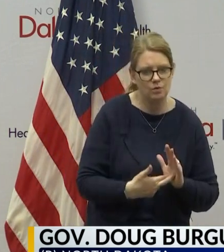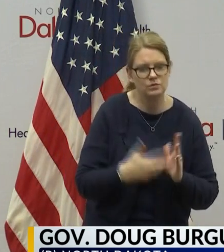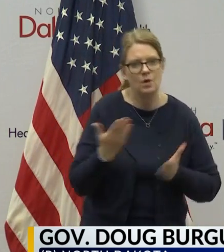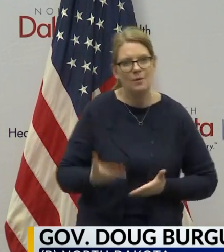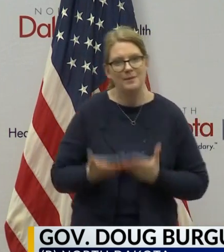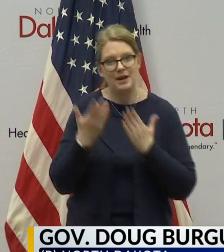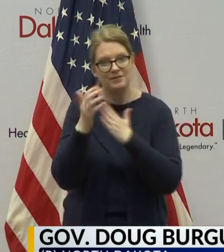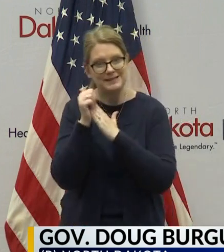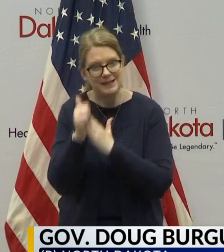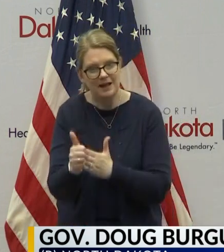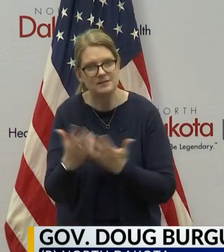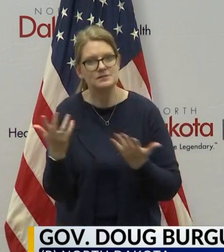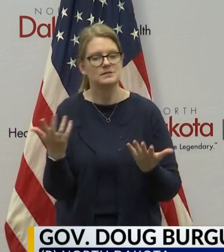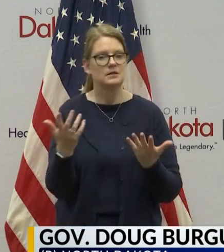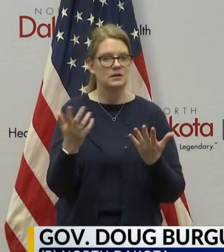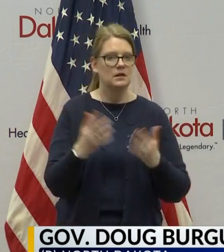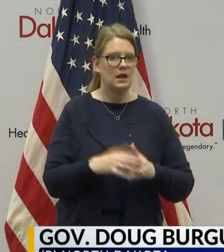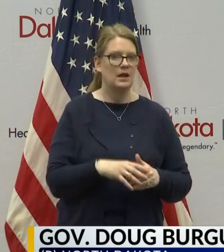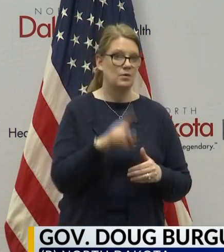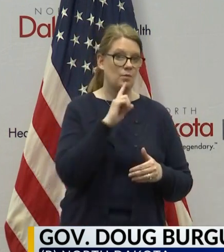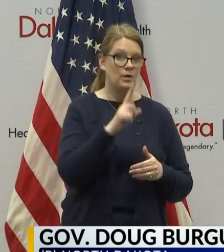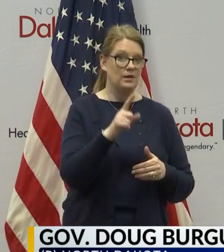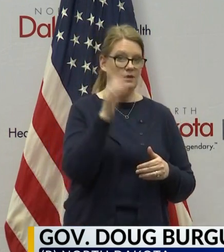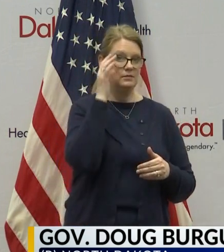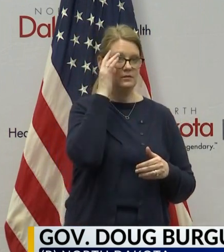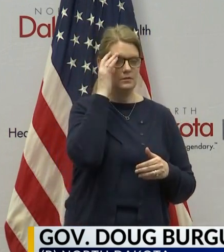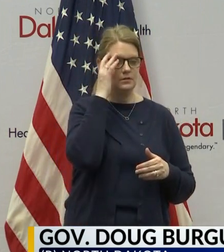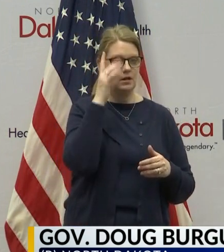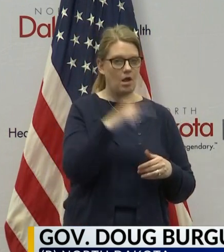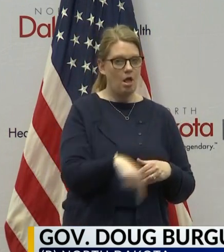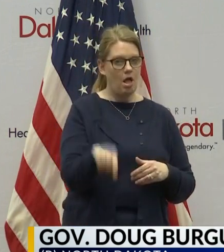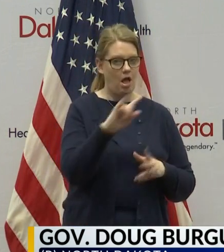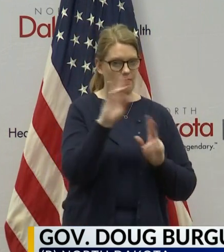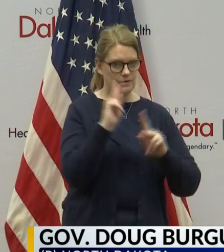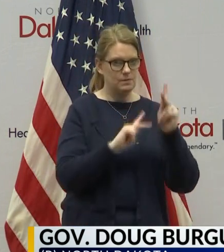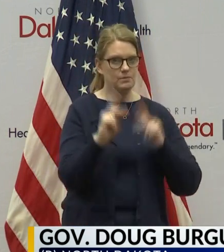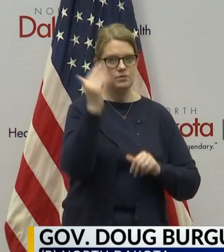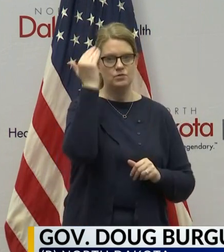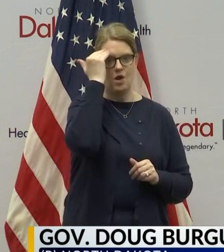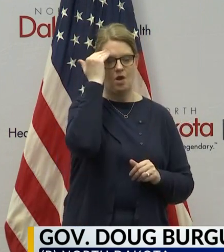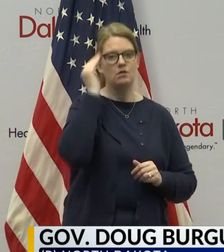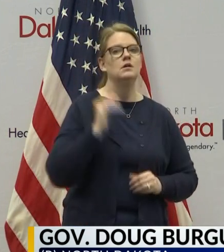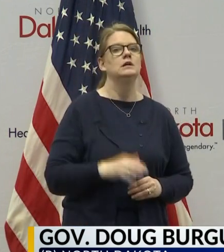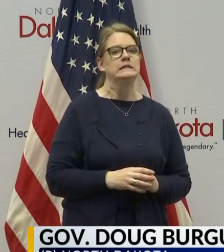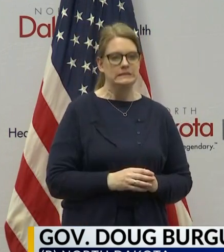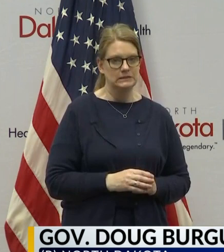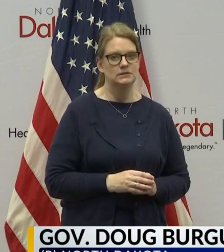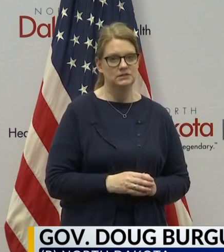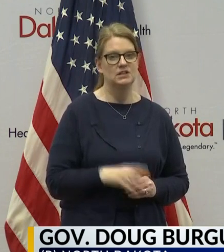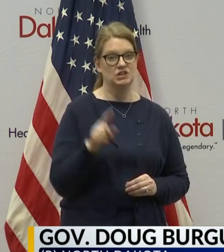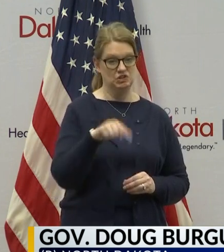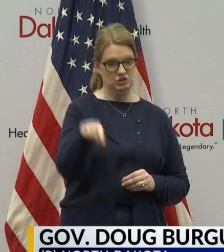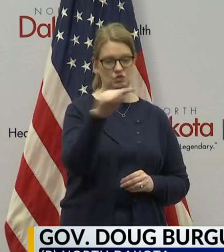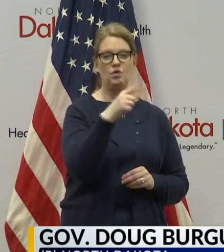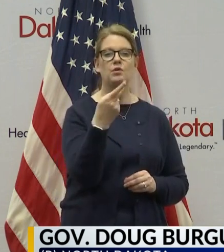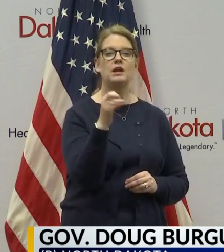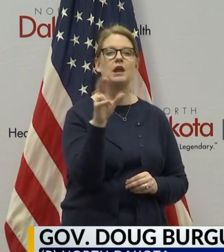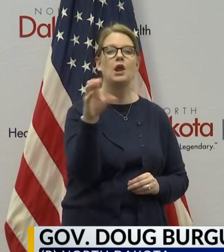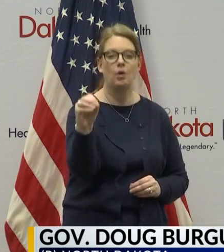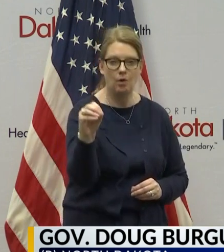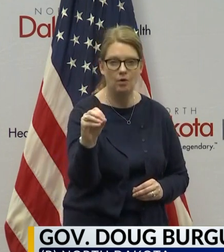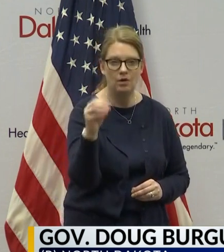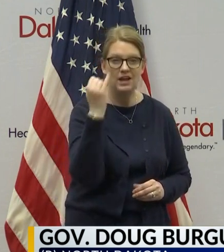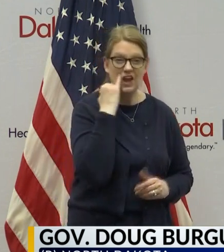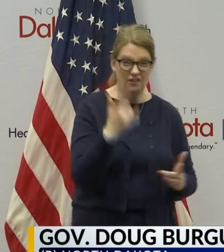And we extend our gratitude to all those who understand that you're being a hero. If you're living with someone